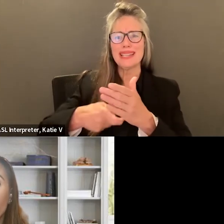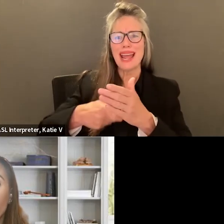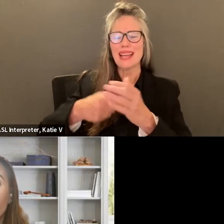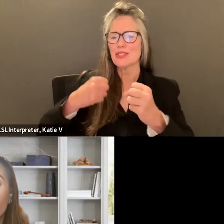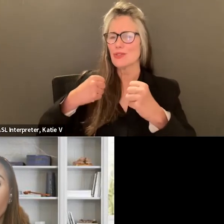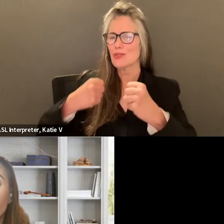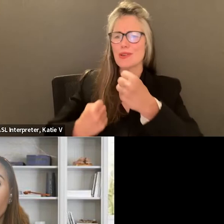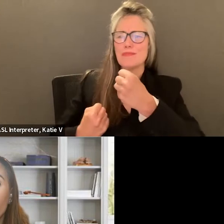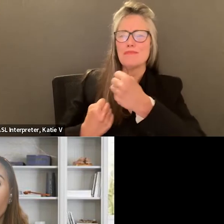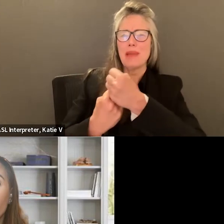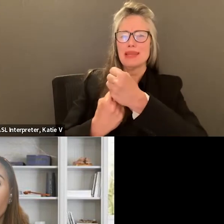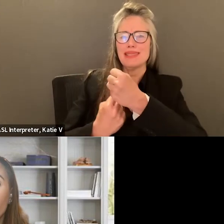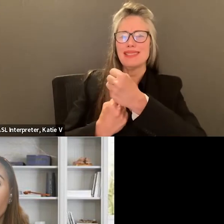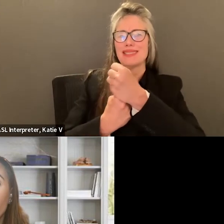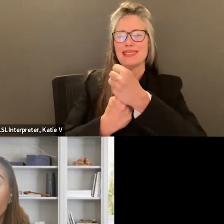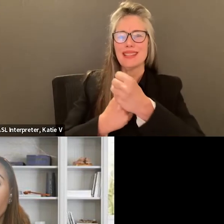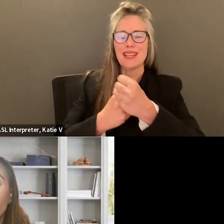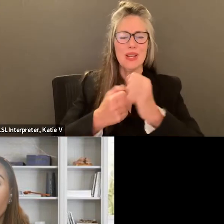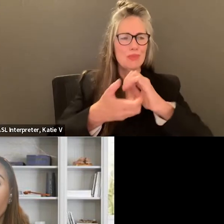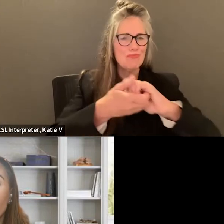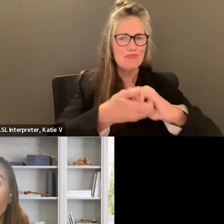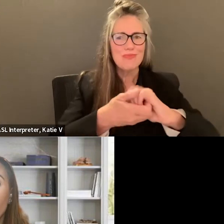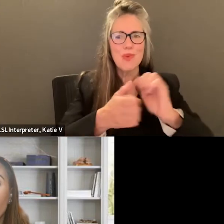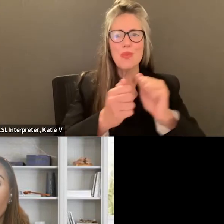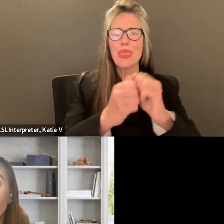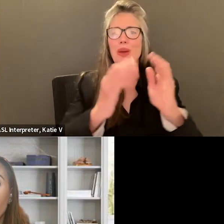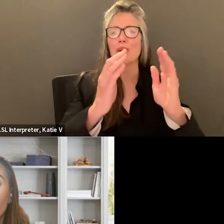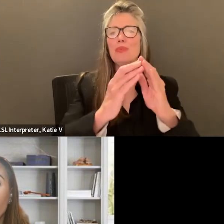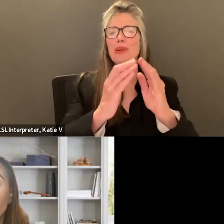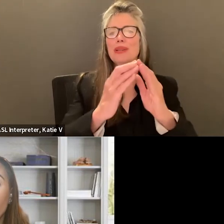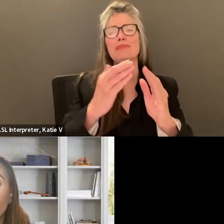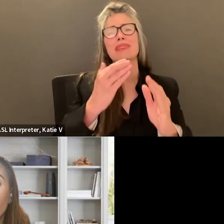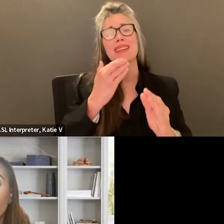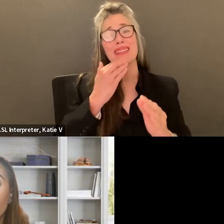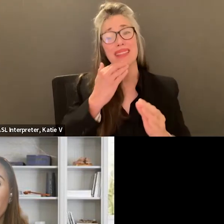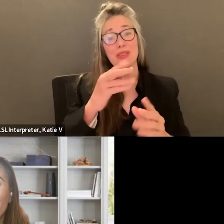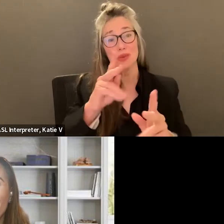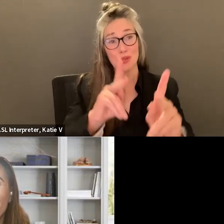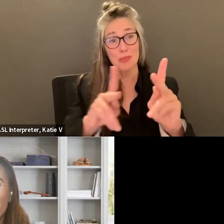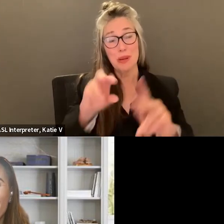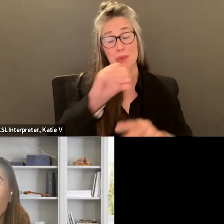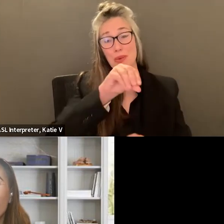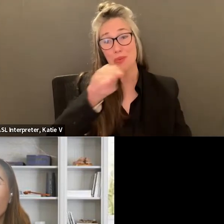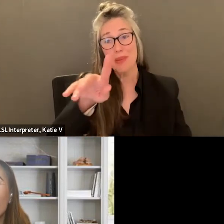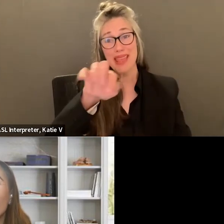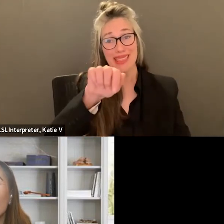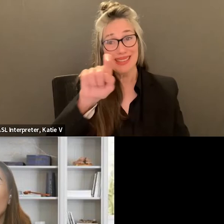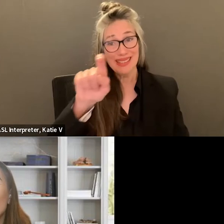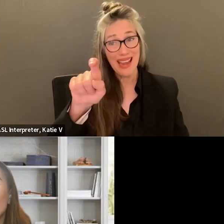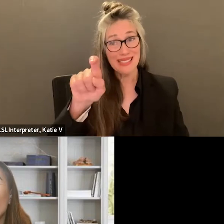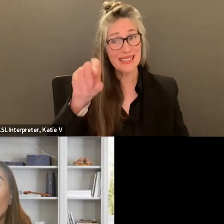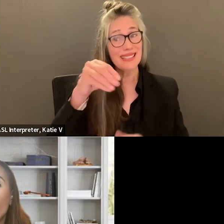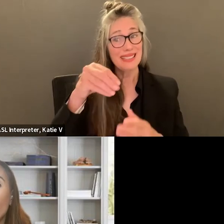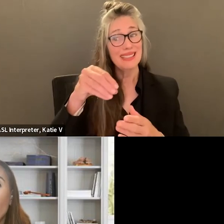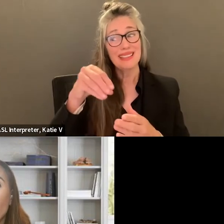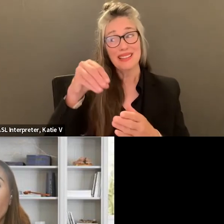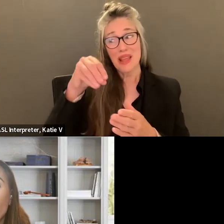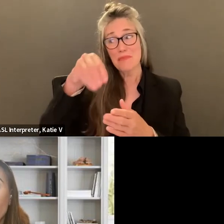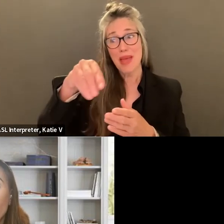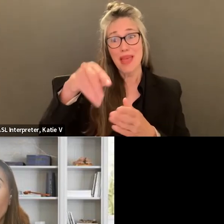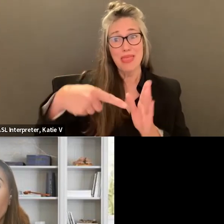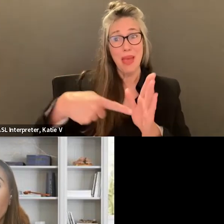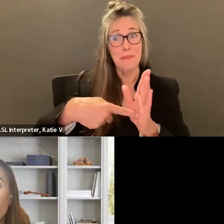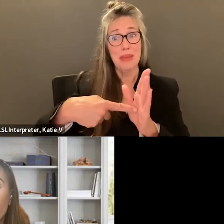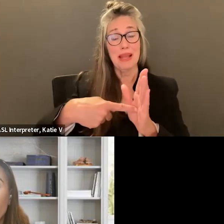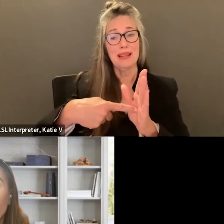importance of working with a community. And thank you to taxpayers out there for paying that bill, because that helps